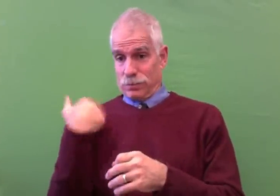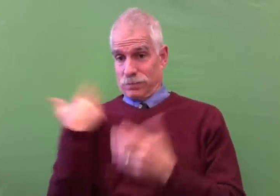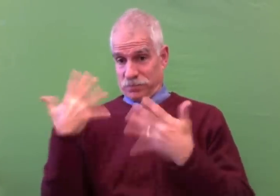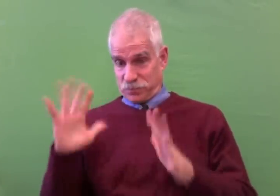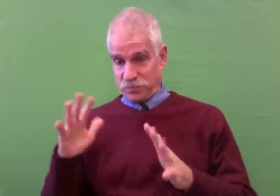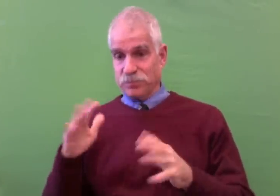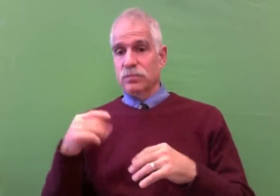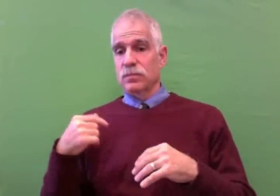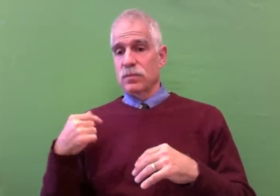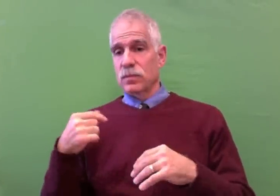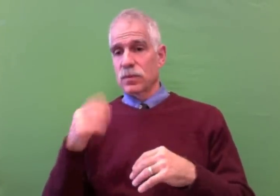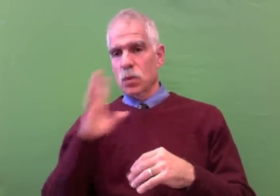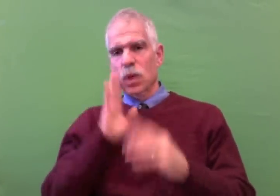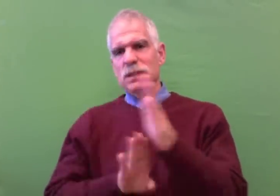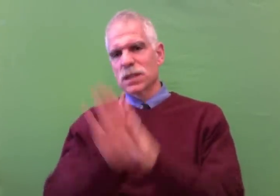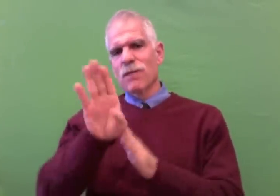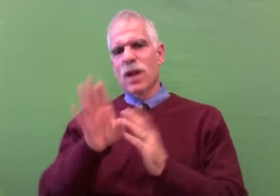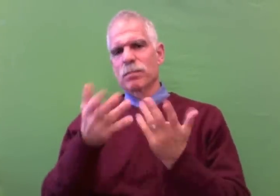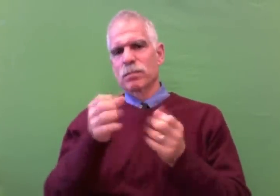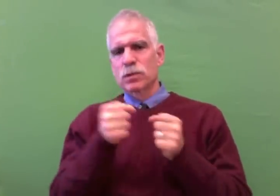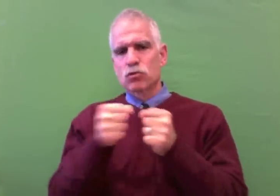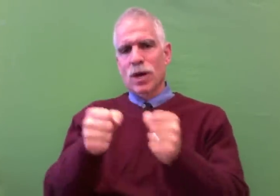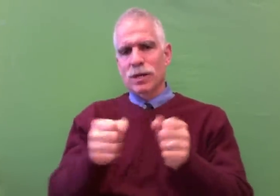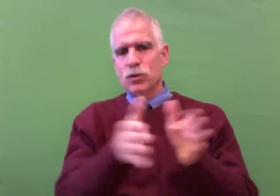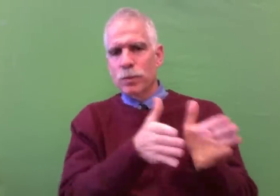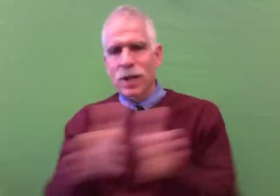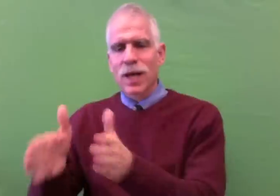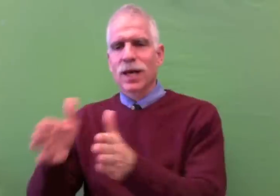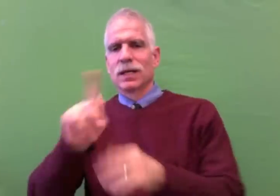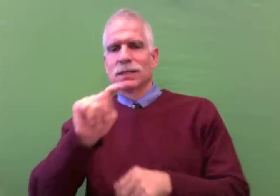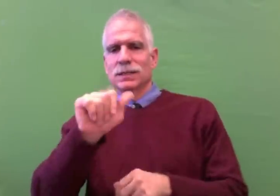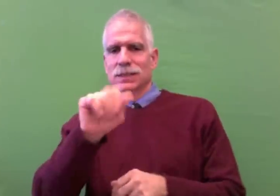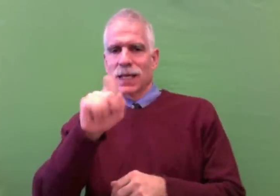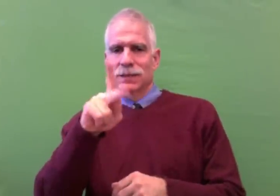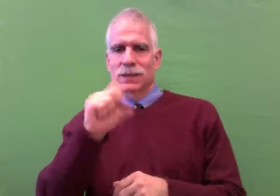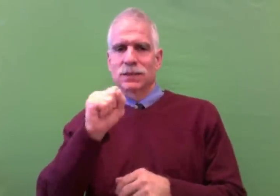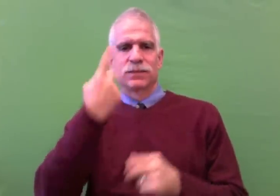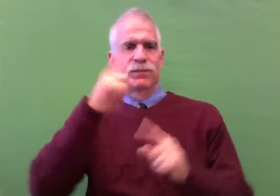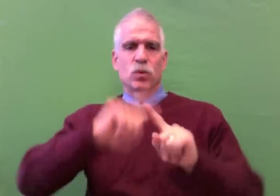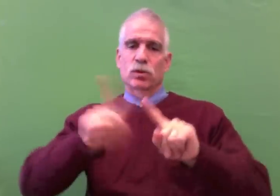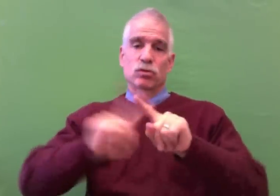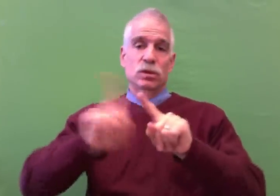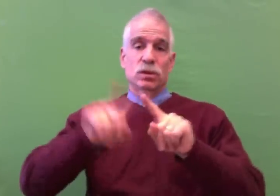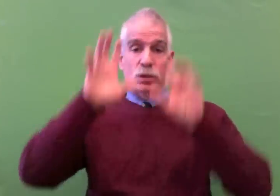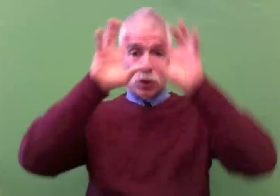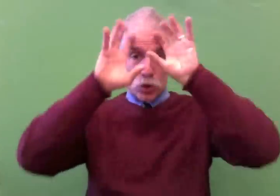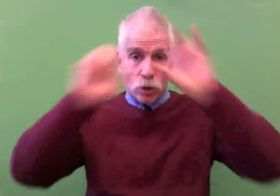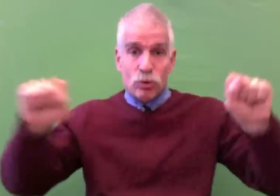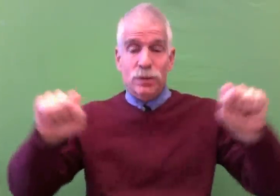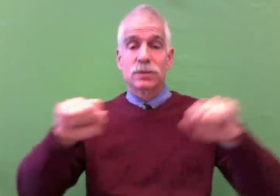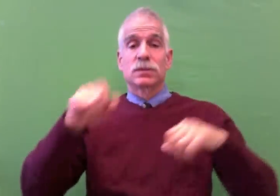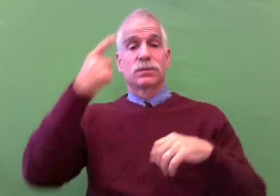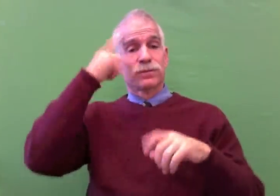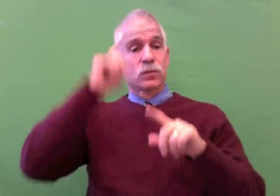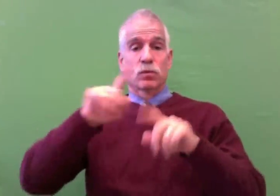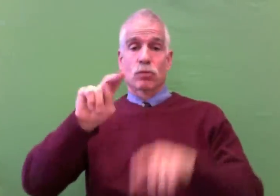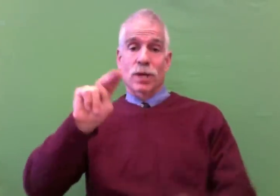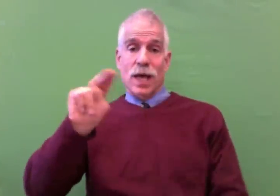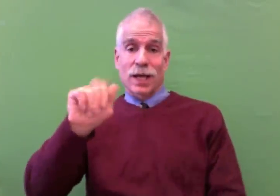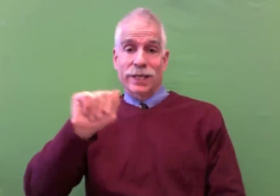Further, next steps, since the elections are over, we are working on strategic planning, tasks for